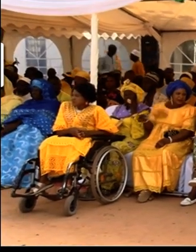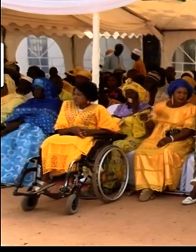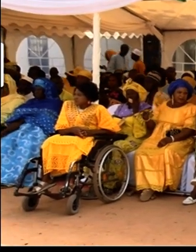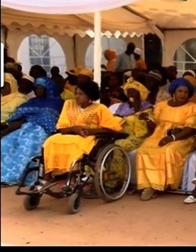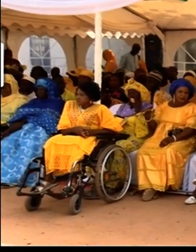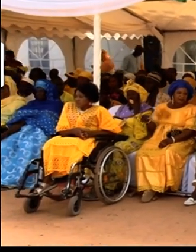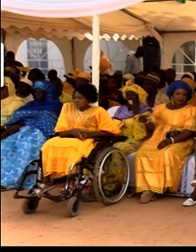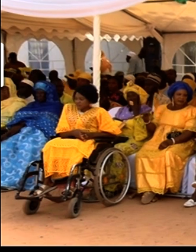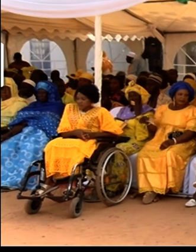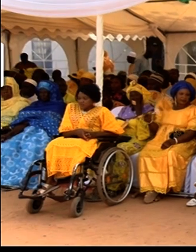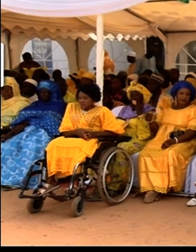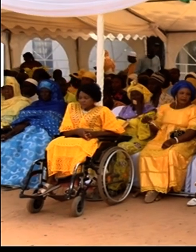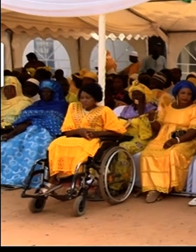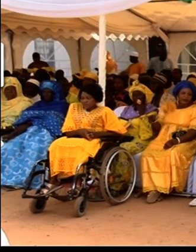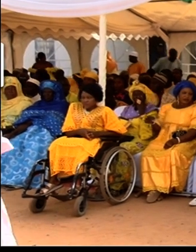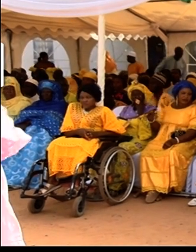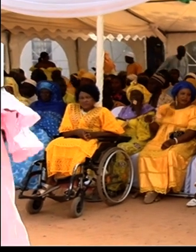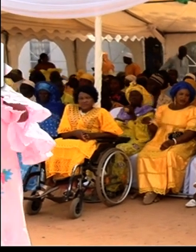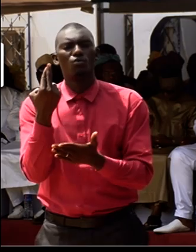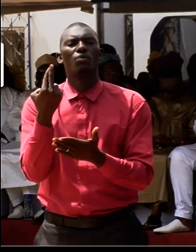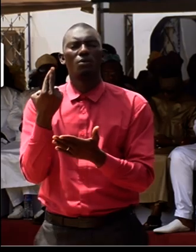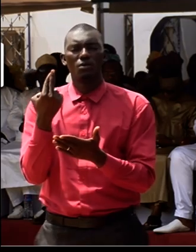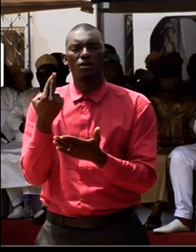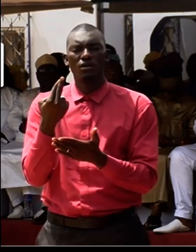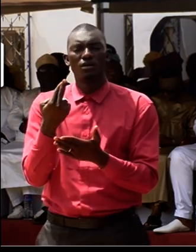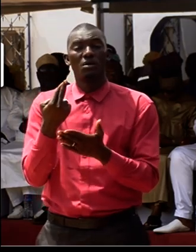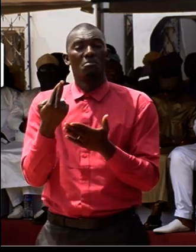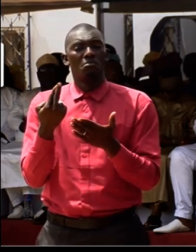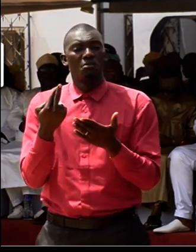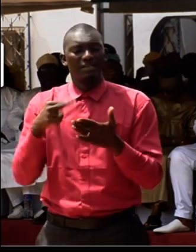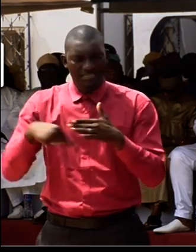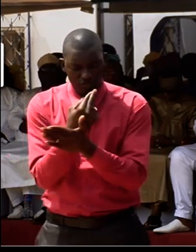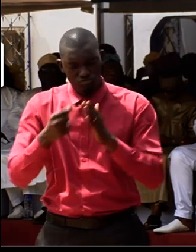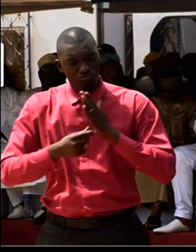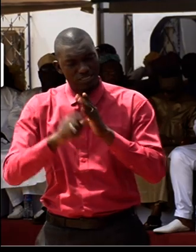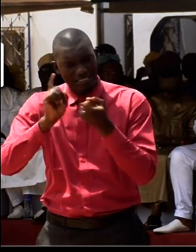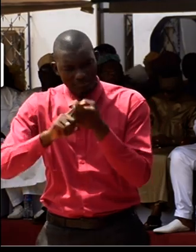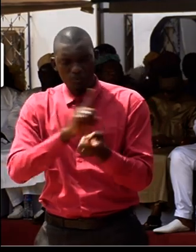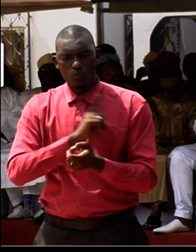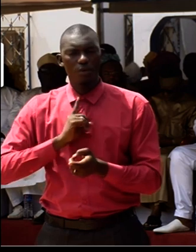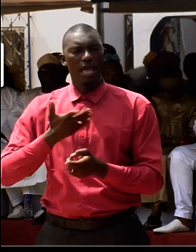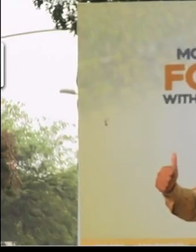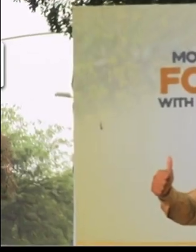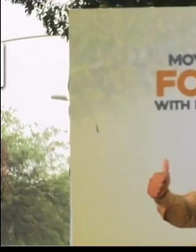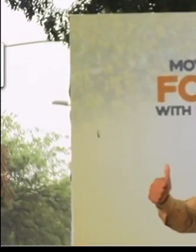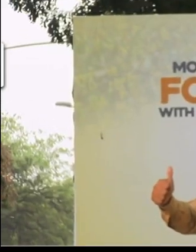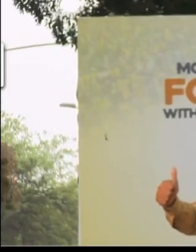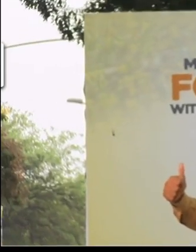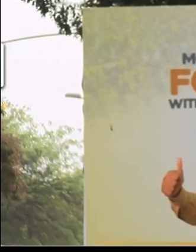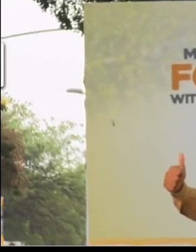to renew the leaderships that we had in our